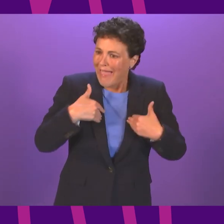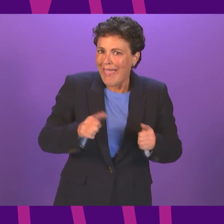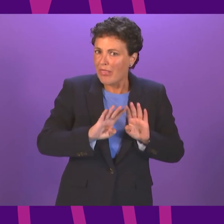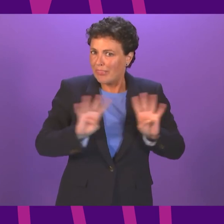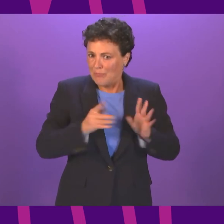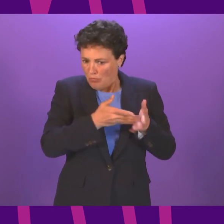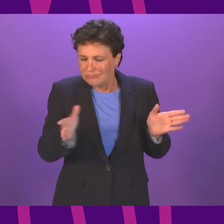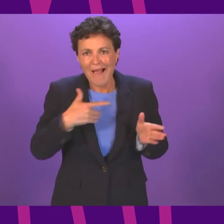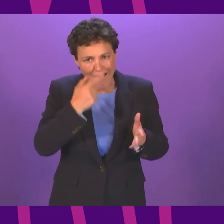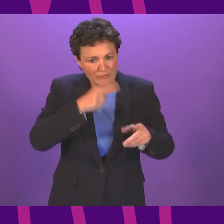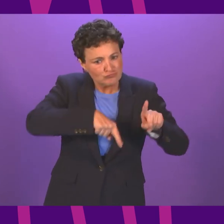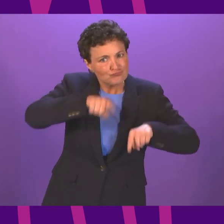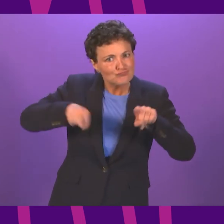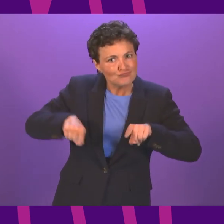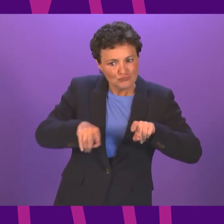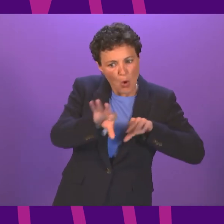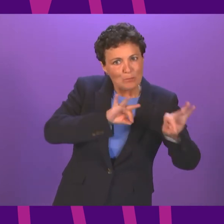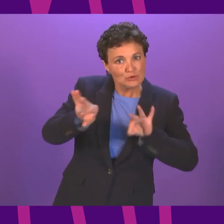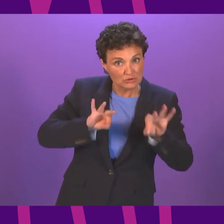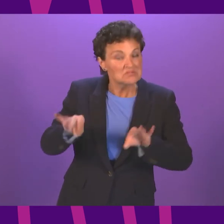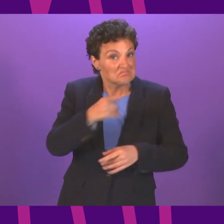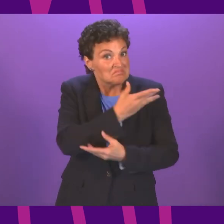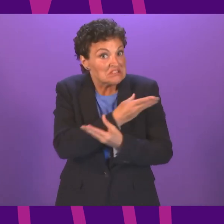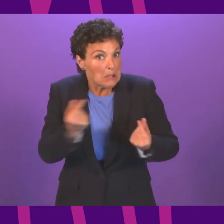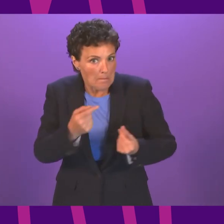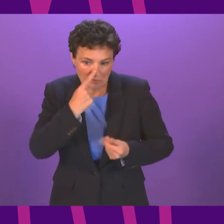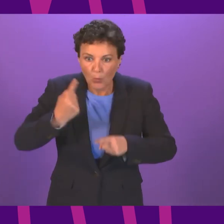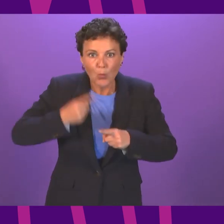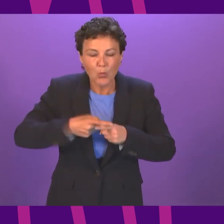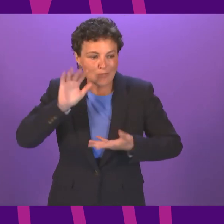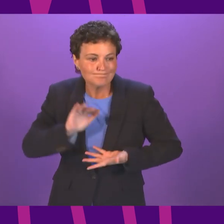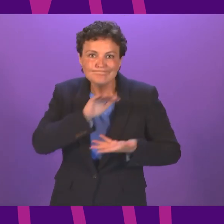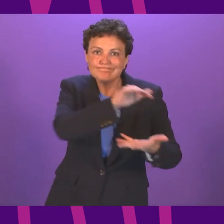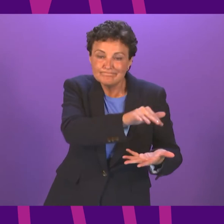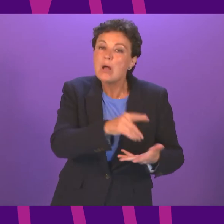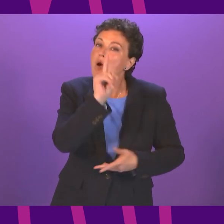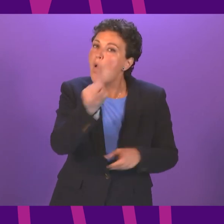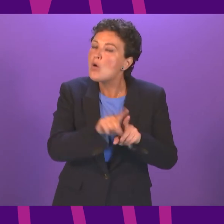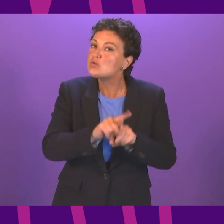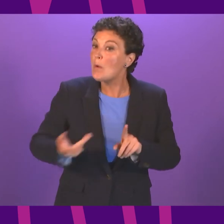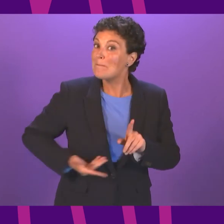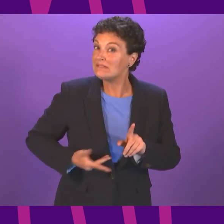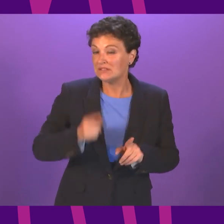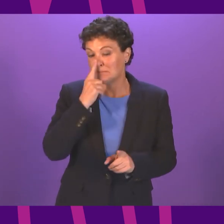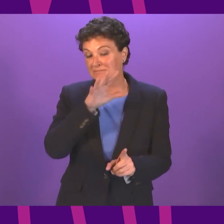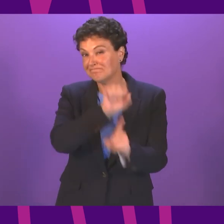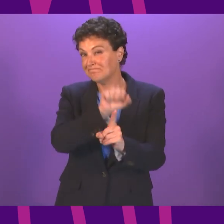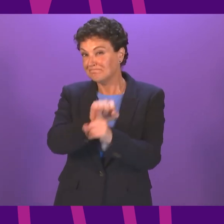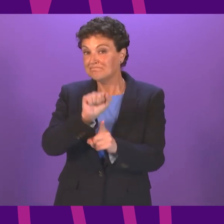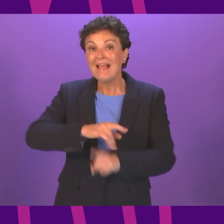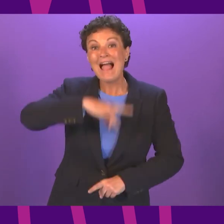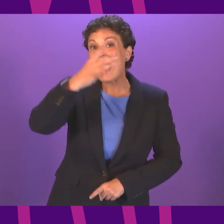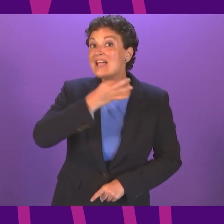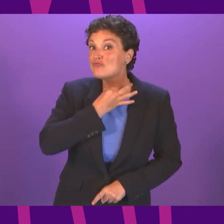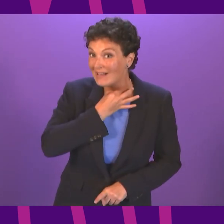that they can and many are deploying quickly. Businesses who have been identified as high risk or who have been